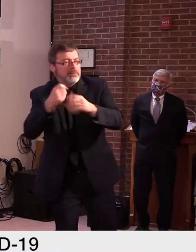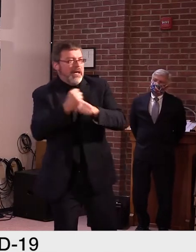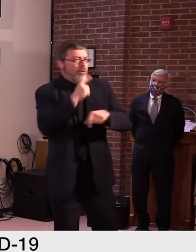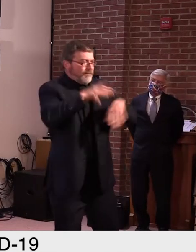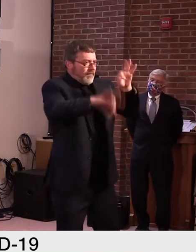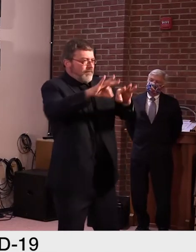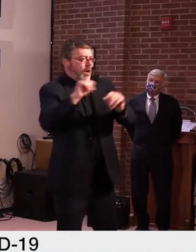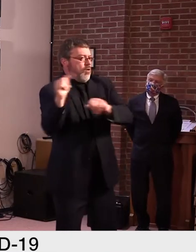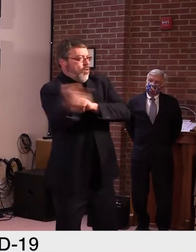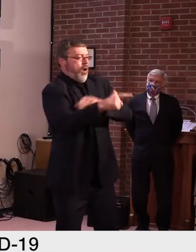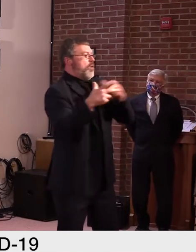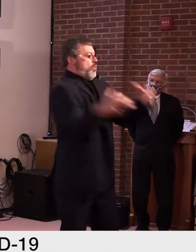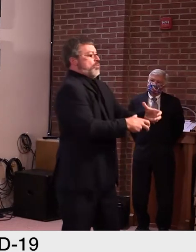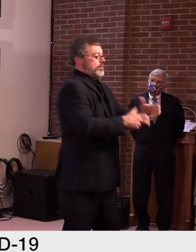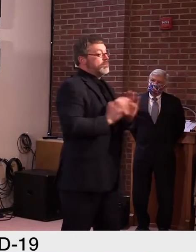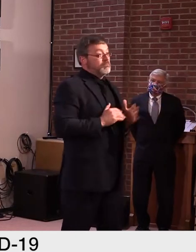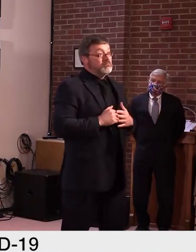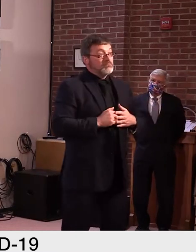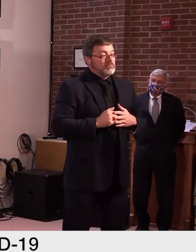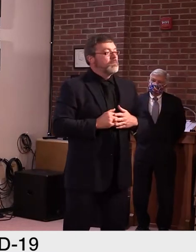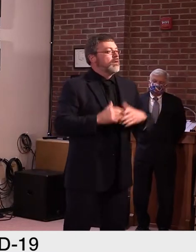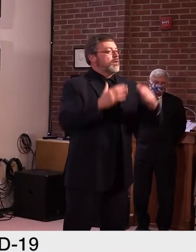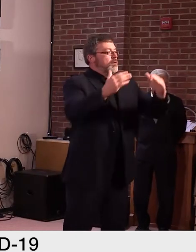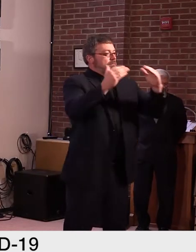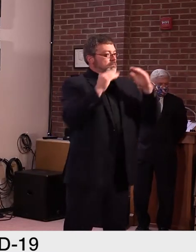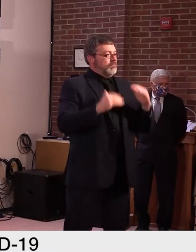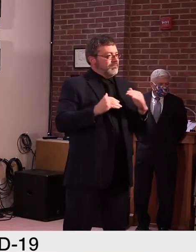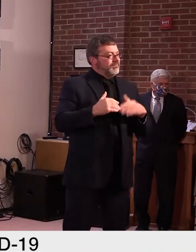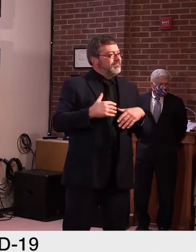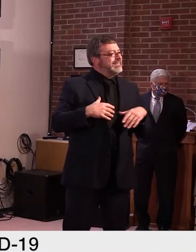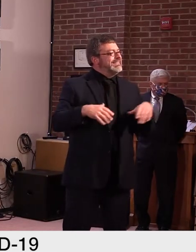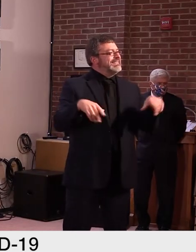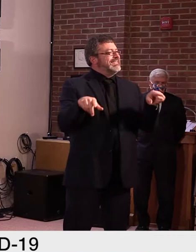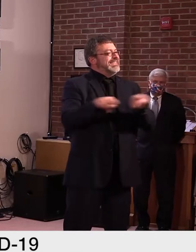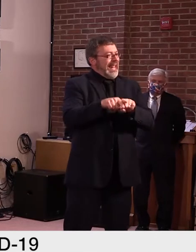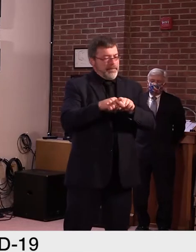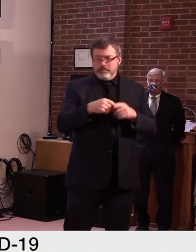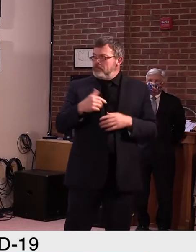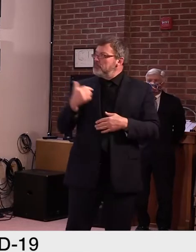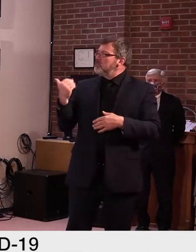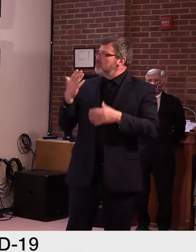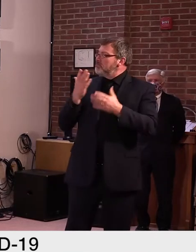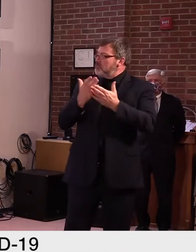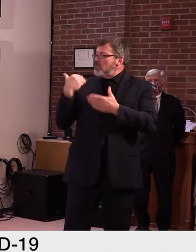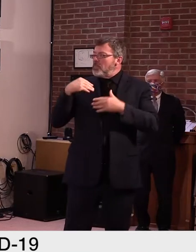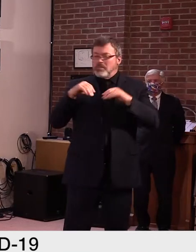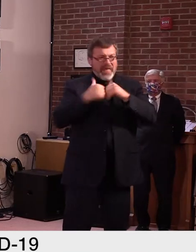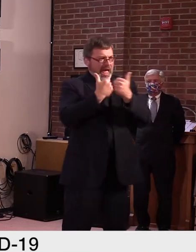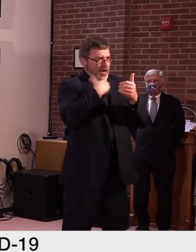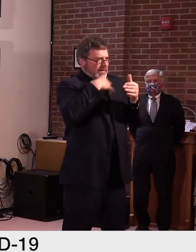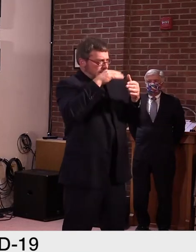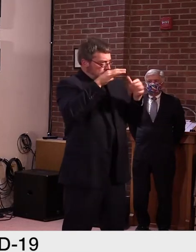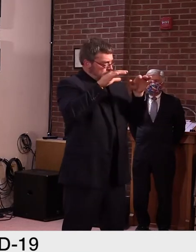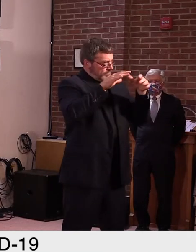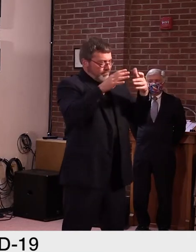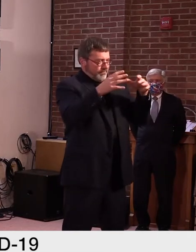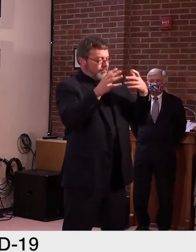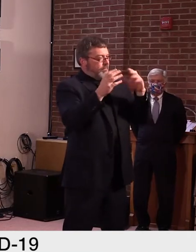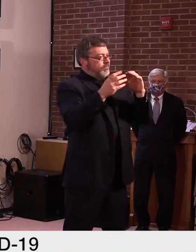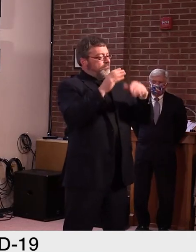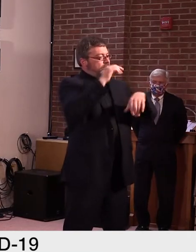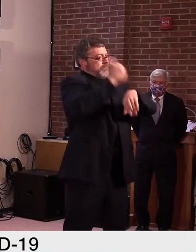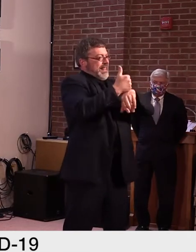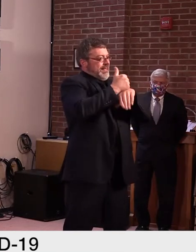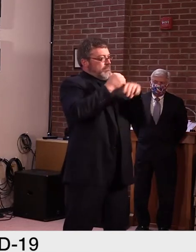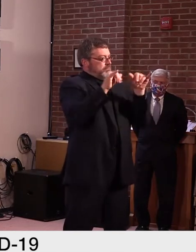highlight these very briefly. They all are in a good spot. Syndromic surveillance continues to be very low. The viral growth rate continues to be